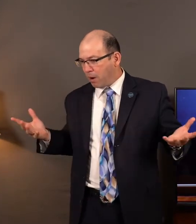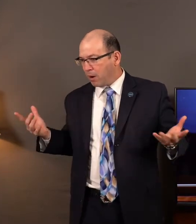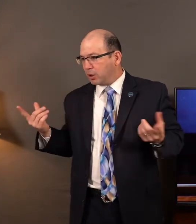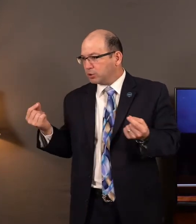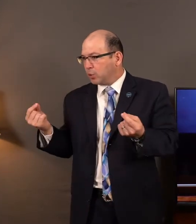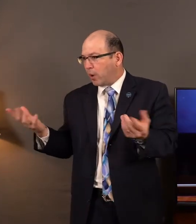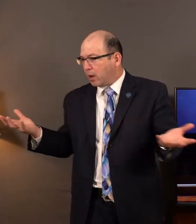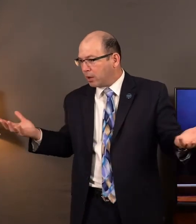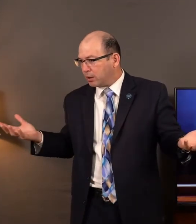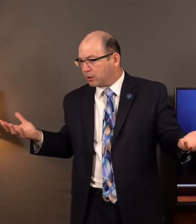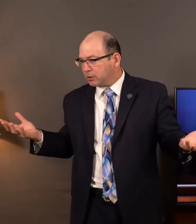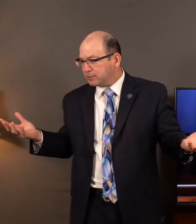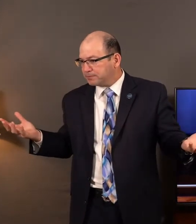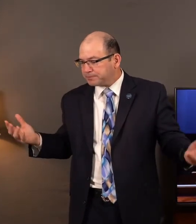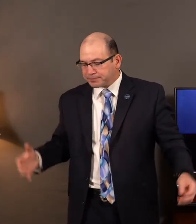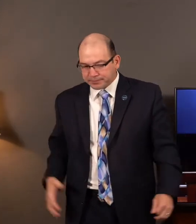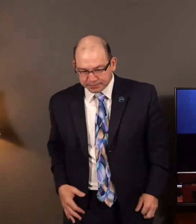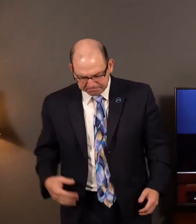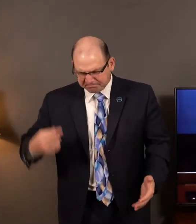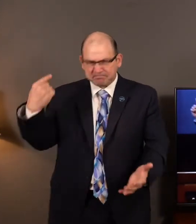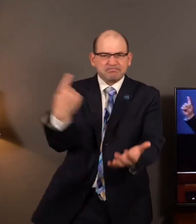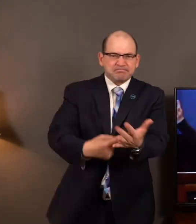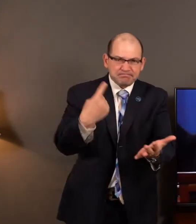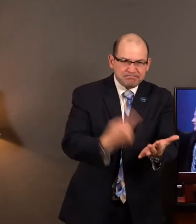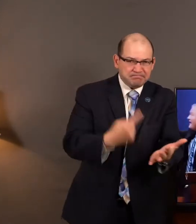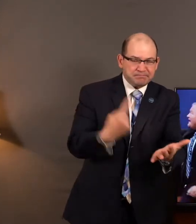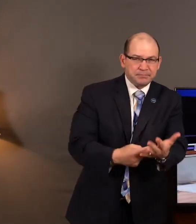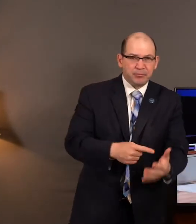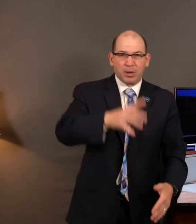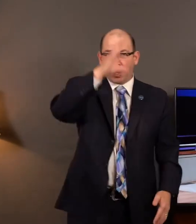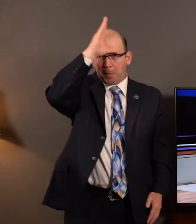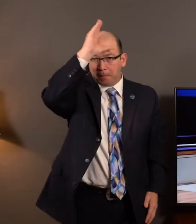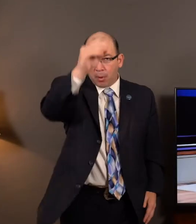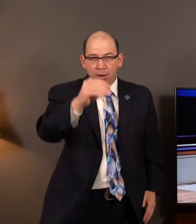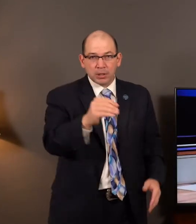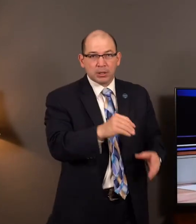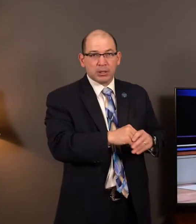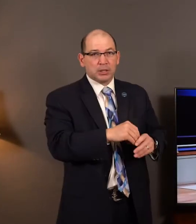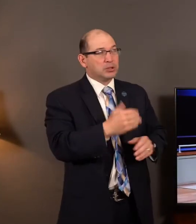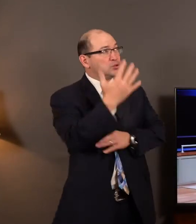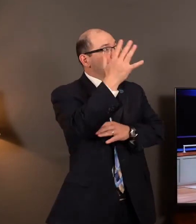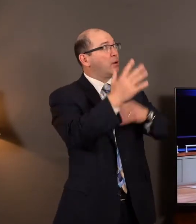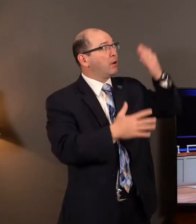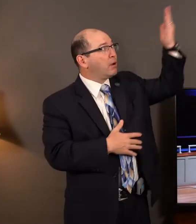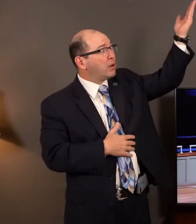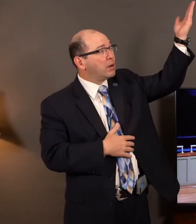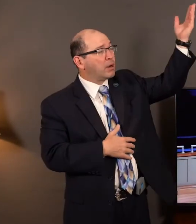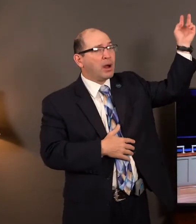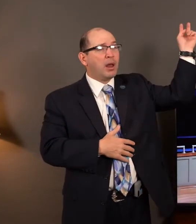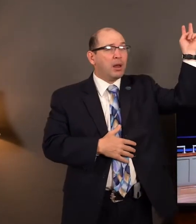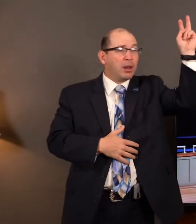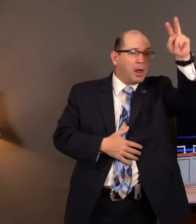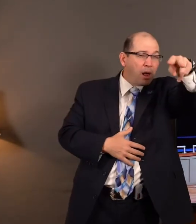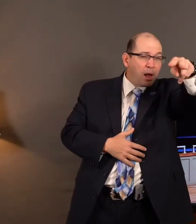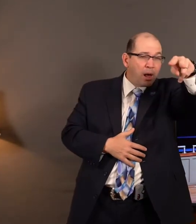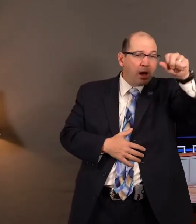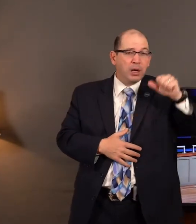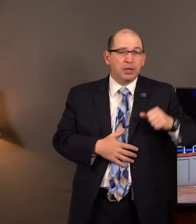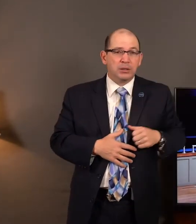orders? And while they're having this conversation. There was a boy up in a tree. Just a teenager. And he was looking out over and scouting